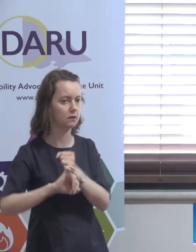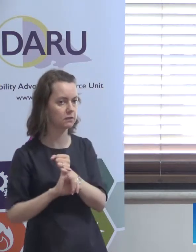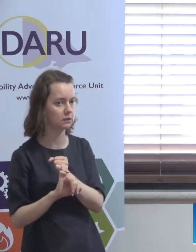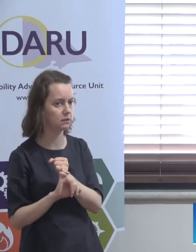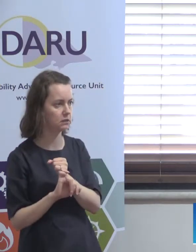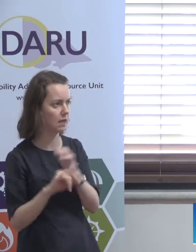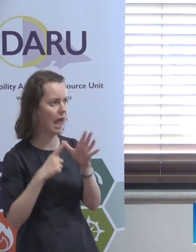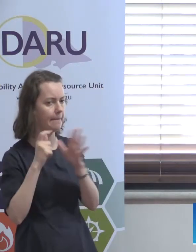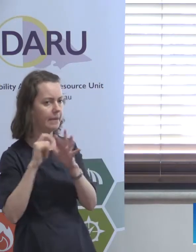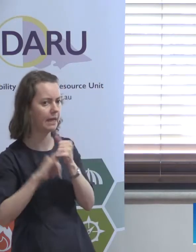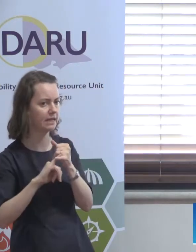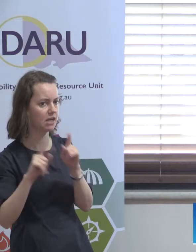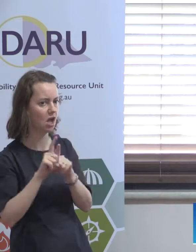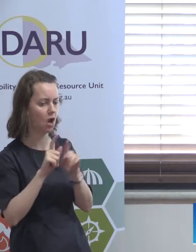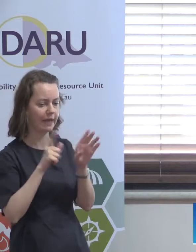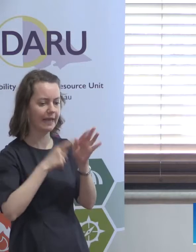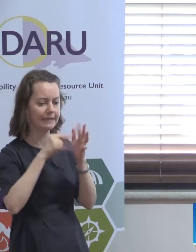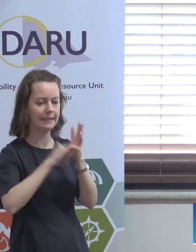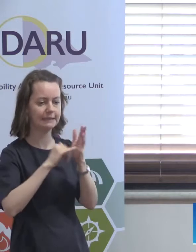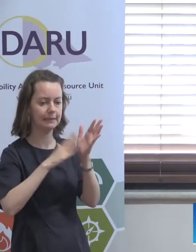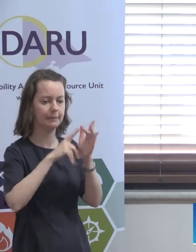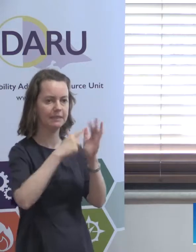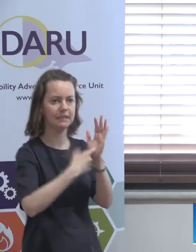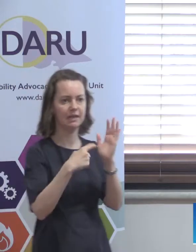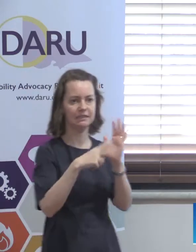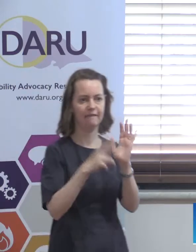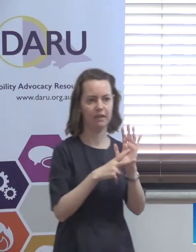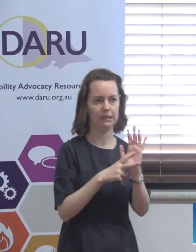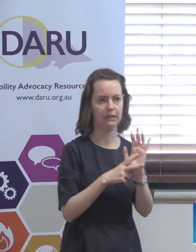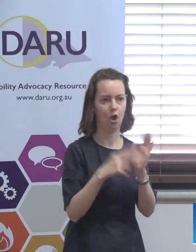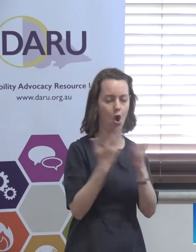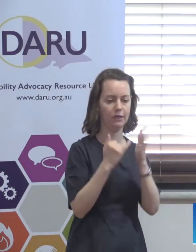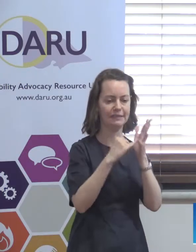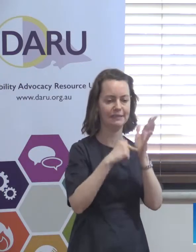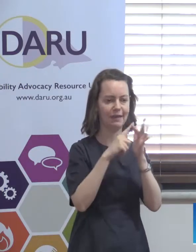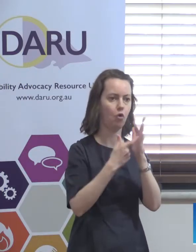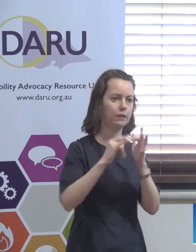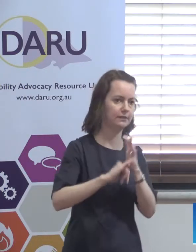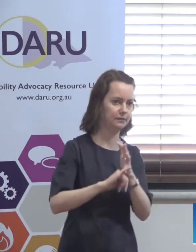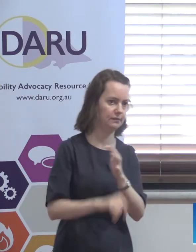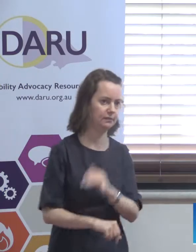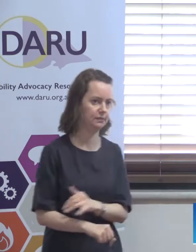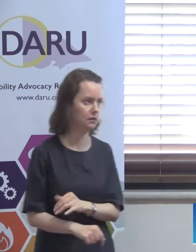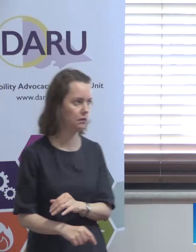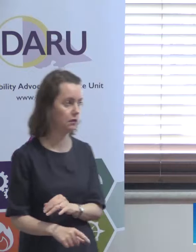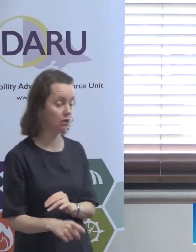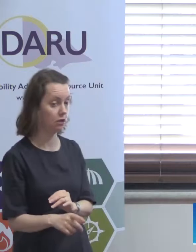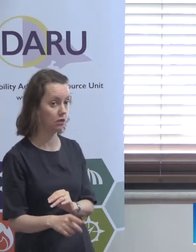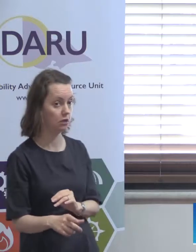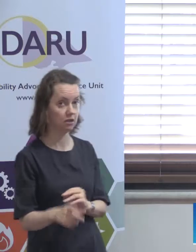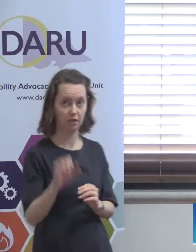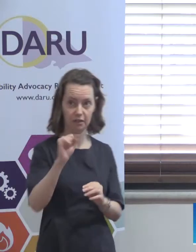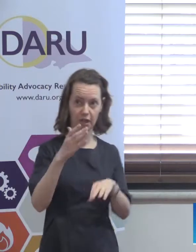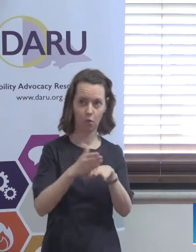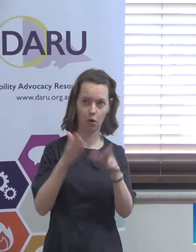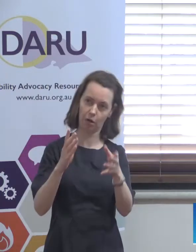like yes minister on steroids it is just you know it is so incomprehensible the way